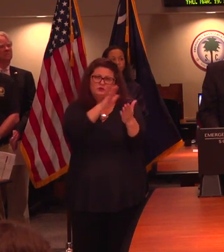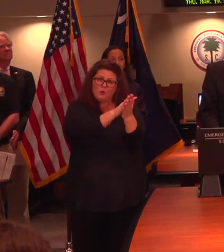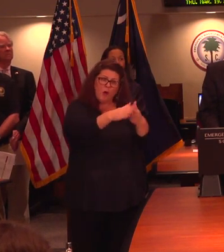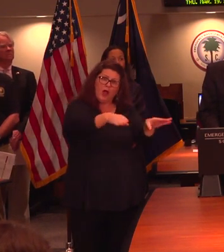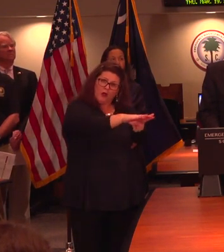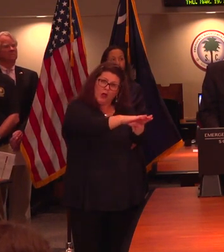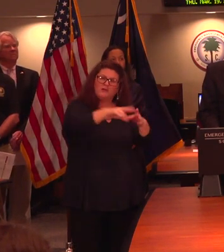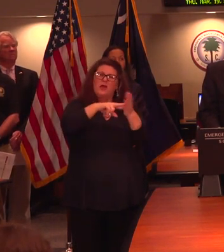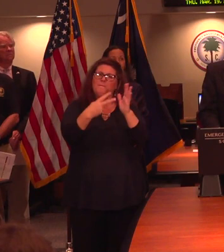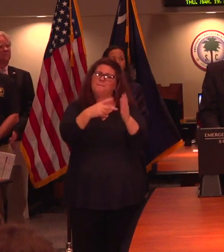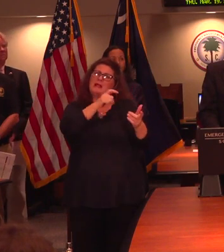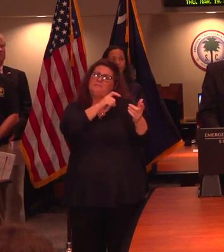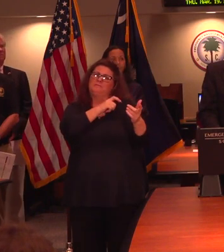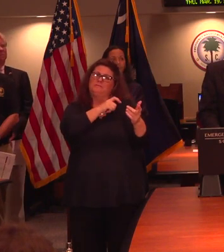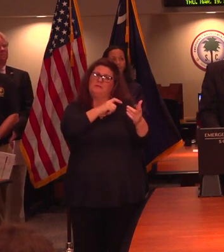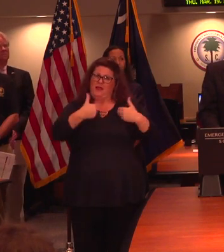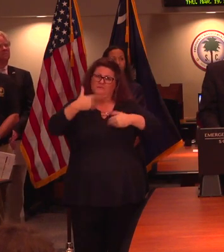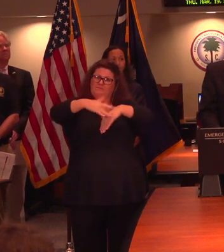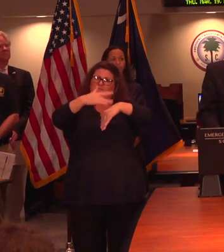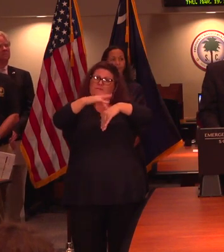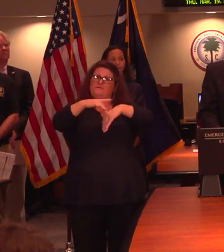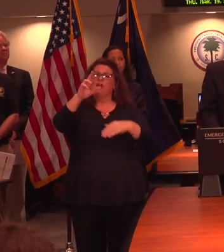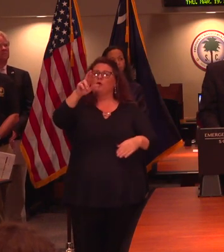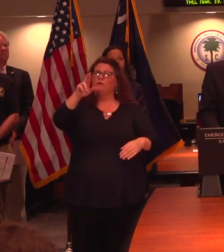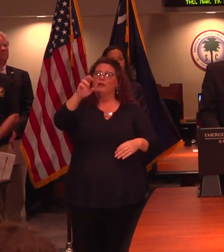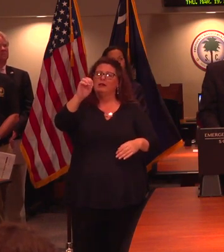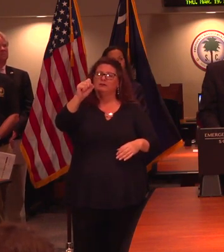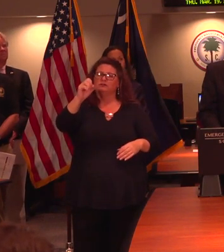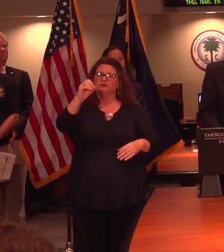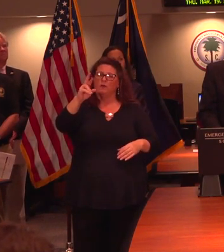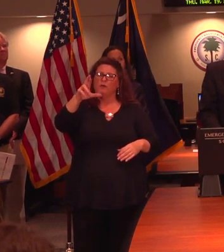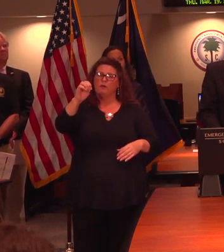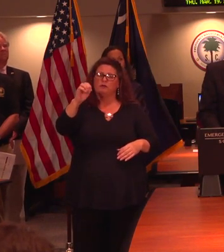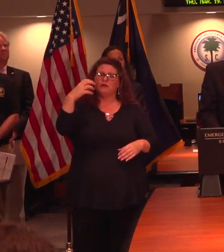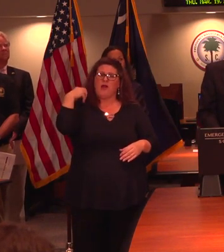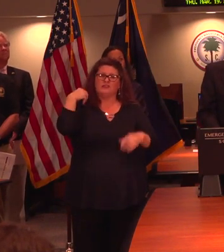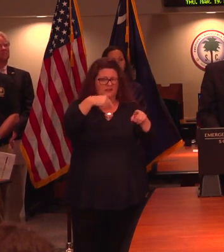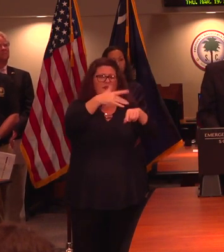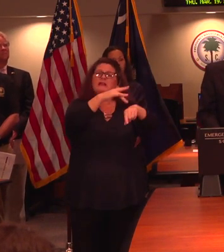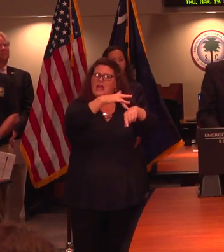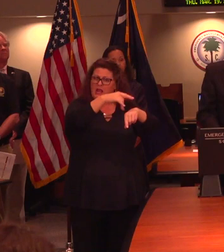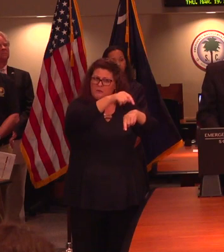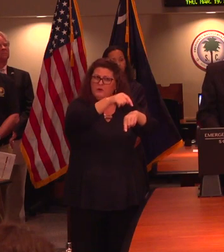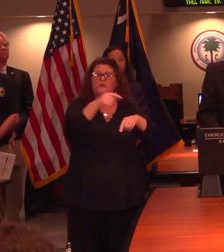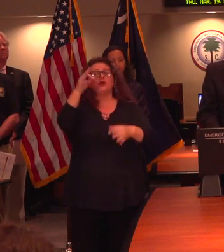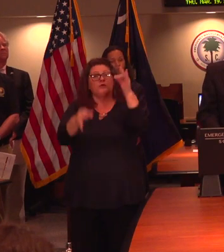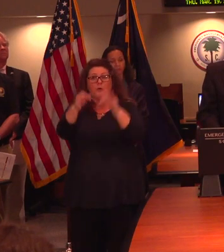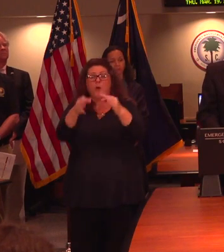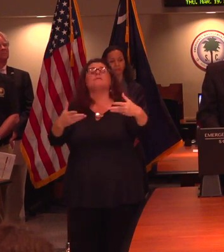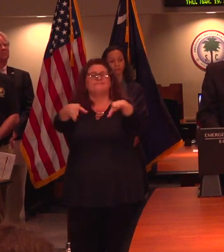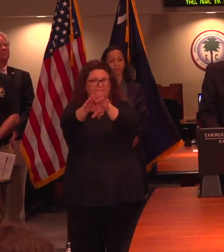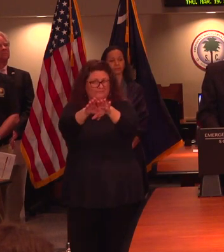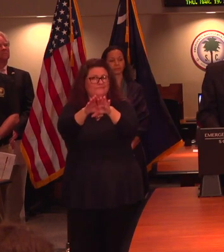resource officers are available to work on this issue. School or court closings have